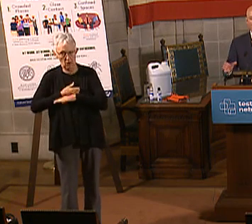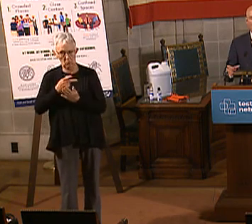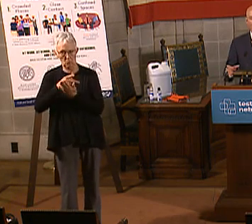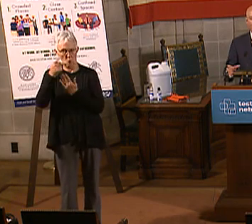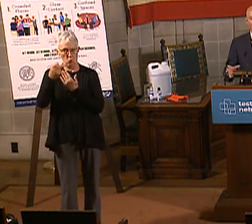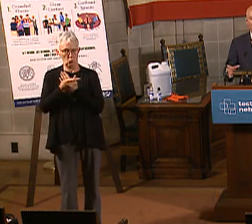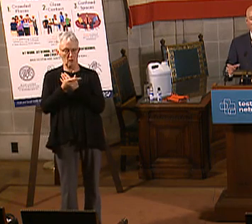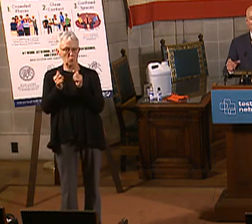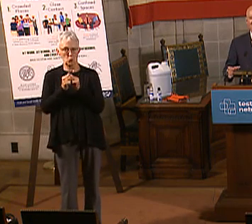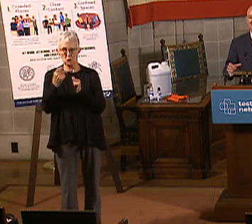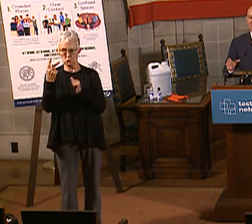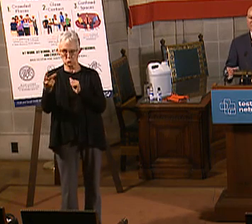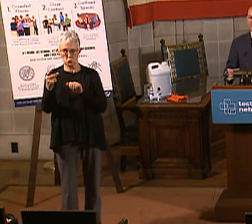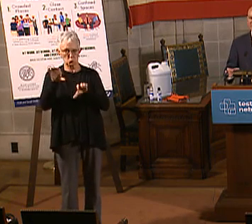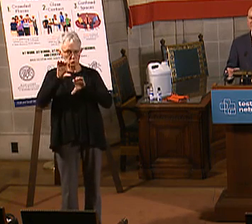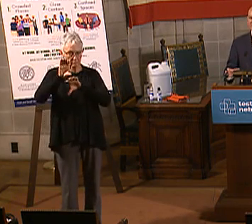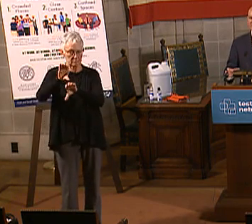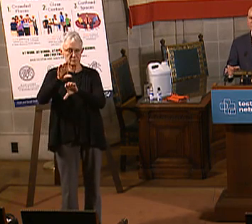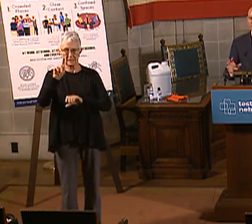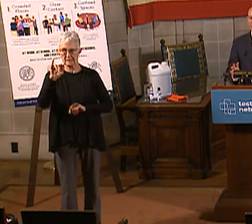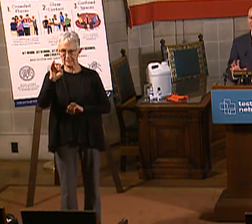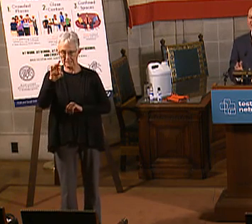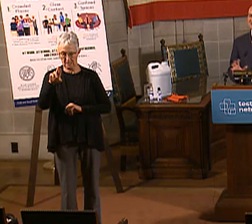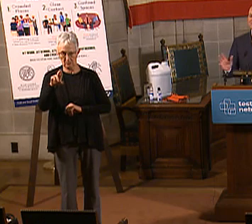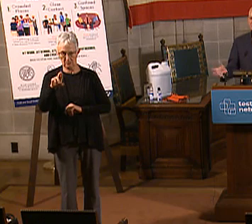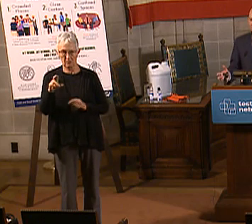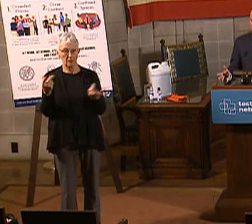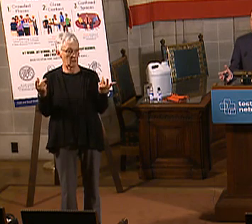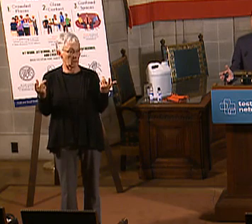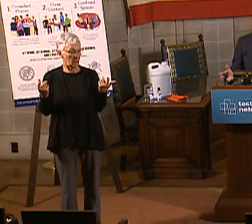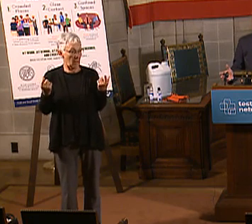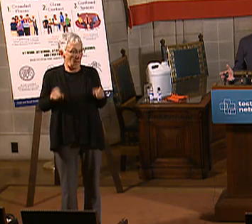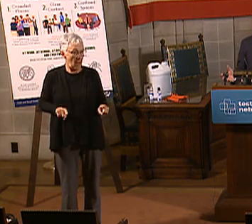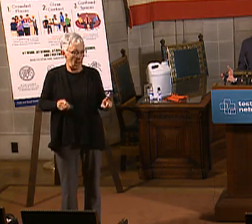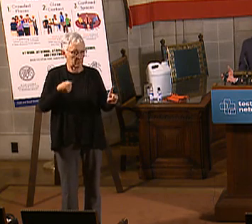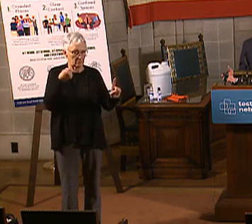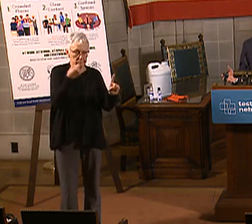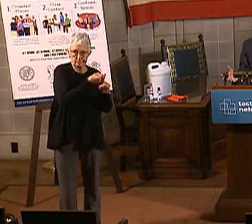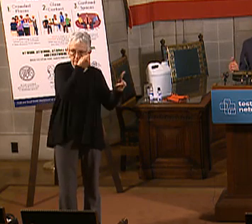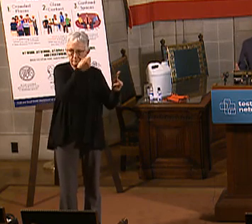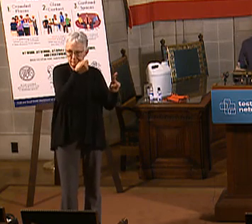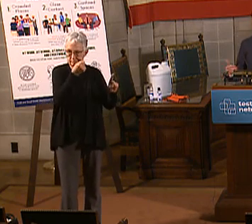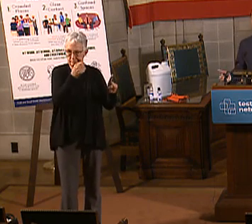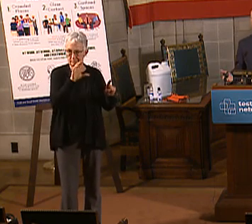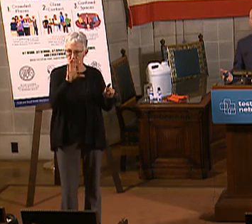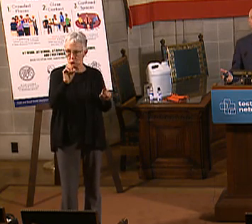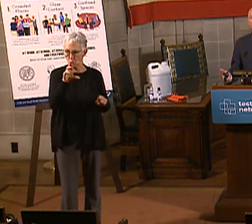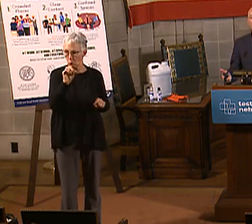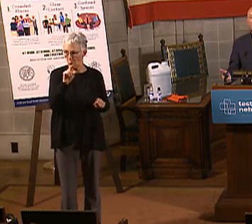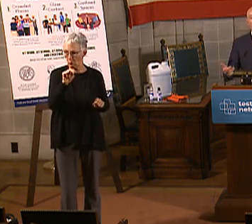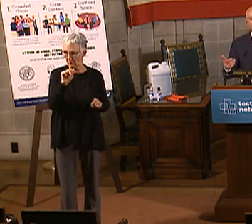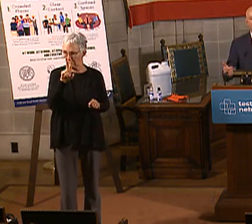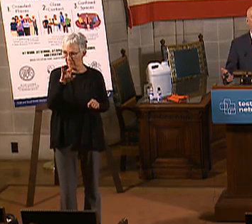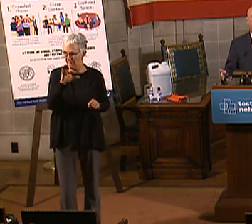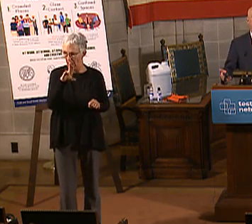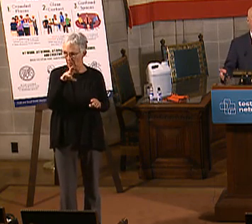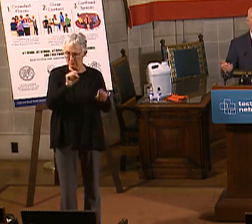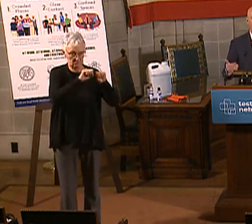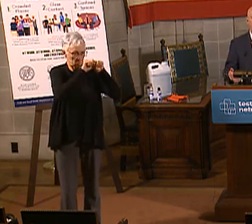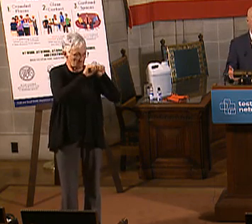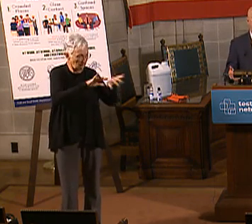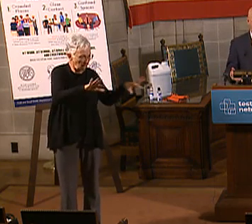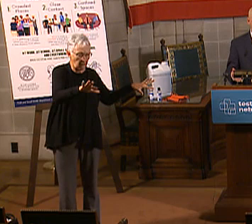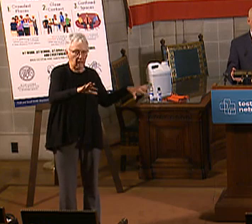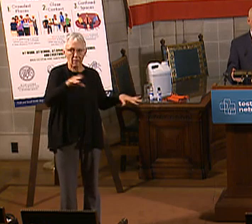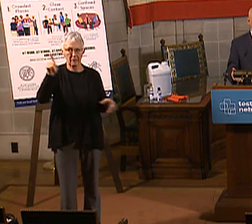And guess what? CMS got really busy working on the national response for fighting the pandemic and had to delay